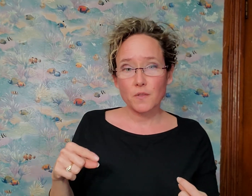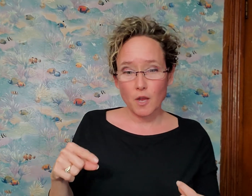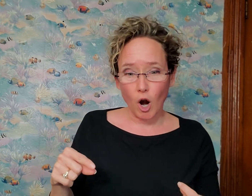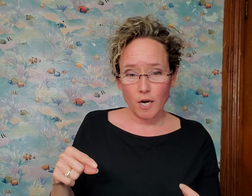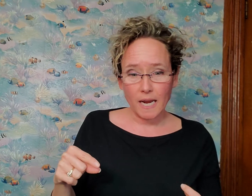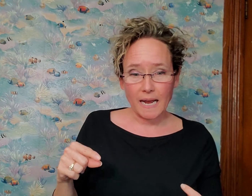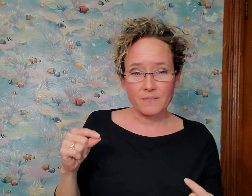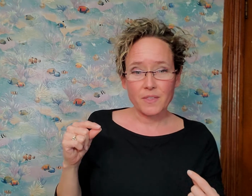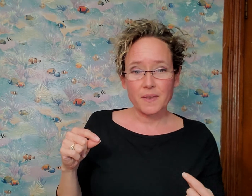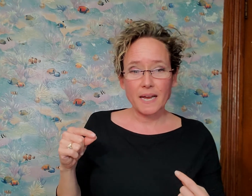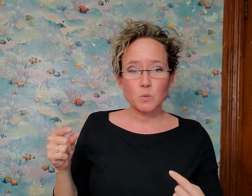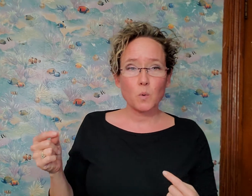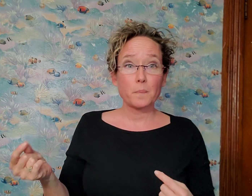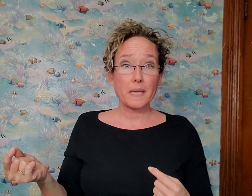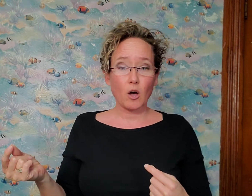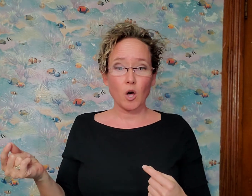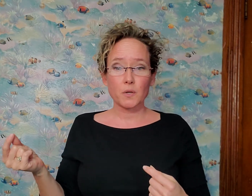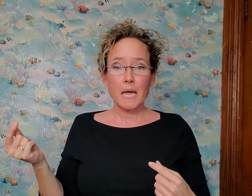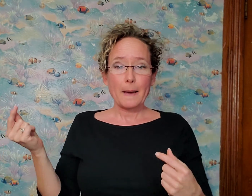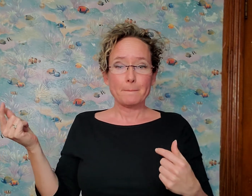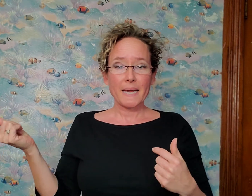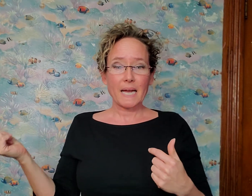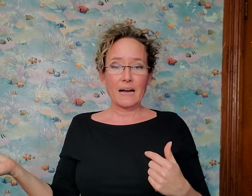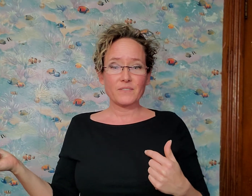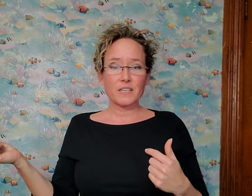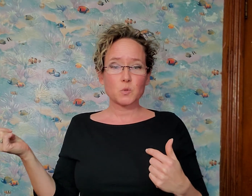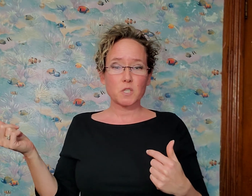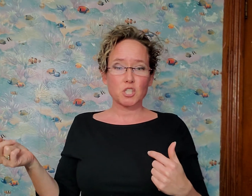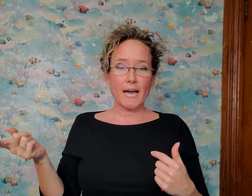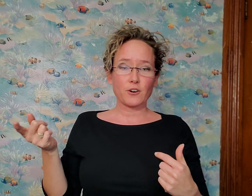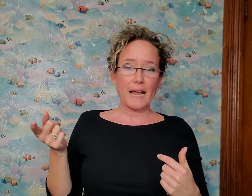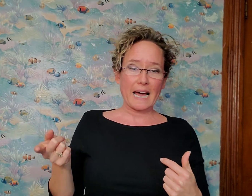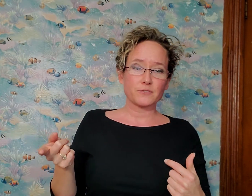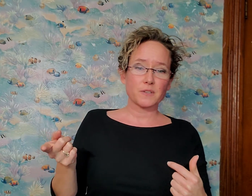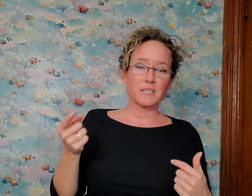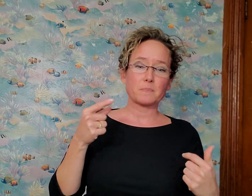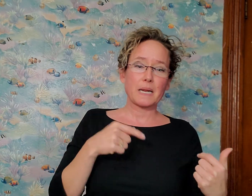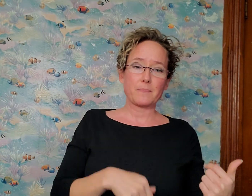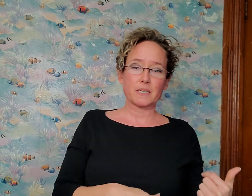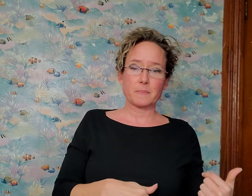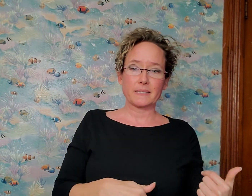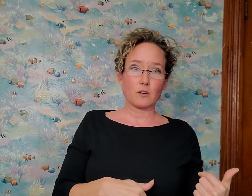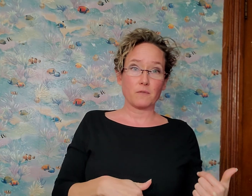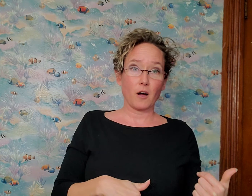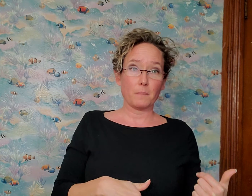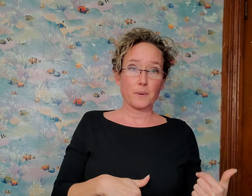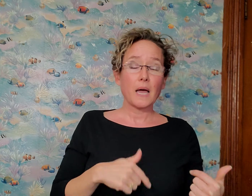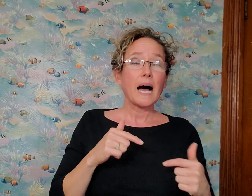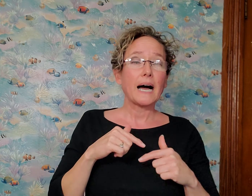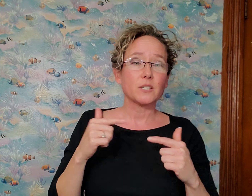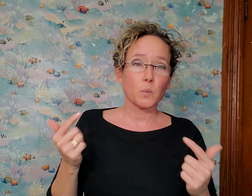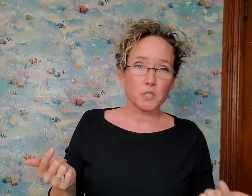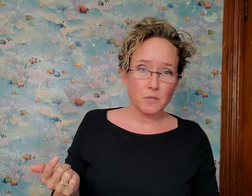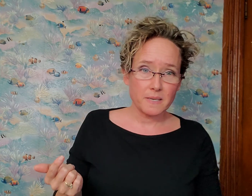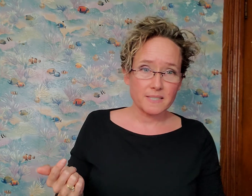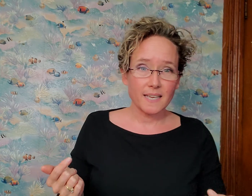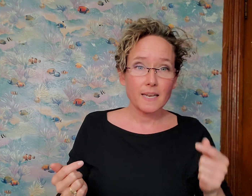on the archive, then the next one will be called my confidence was shattered after this, but I picked myself up. I don't want you to miss it.